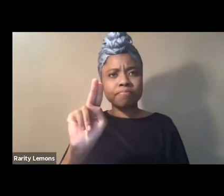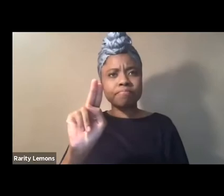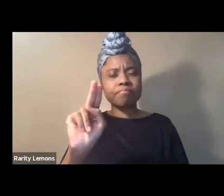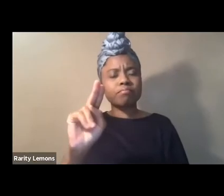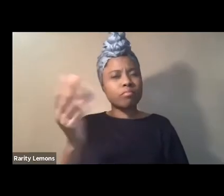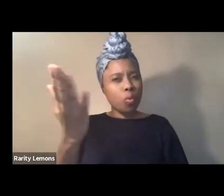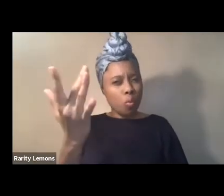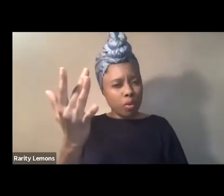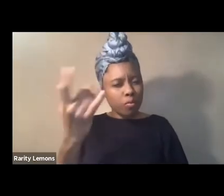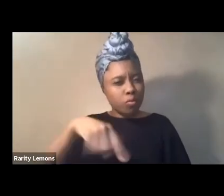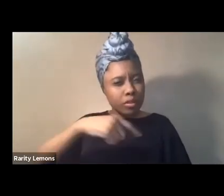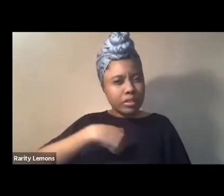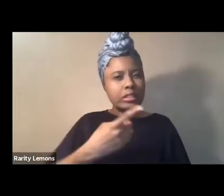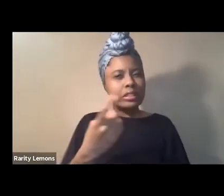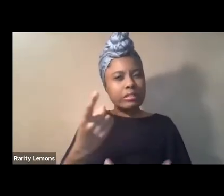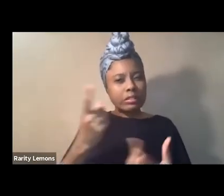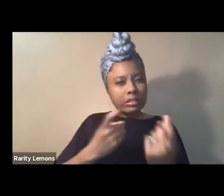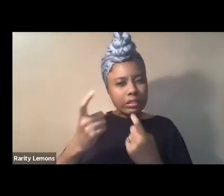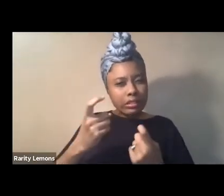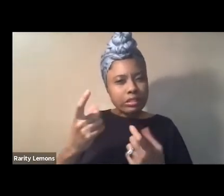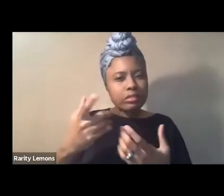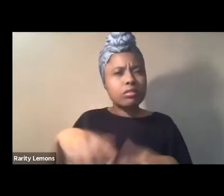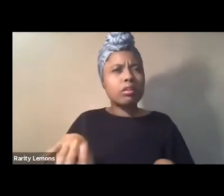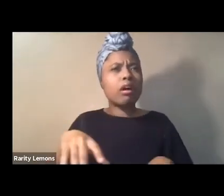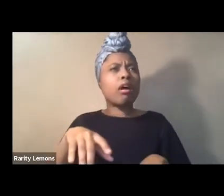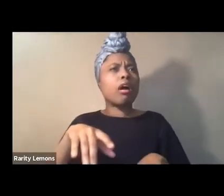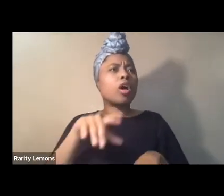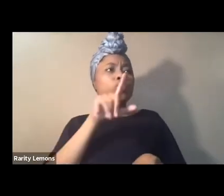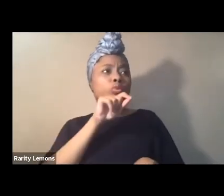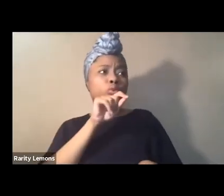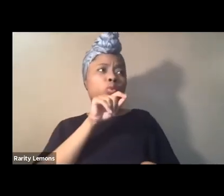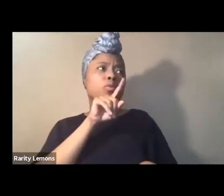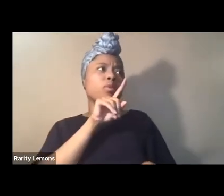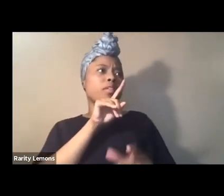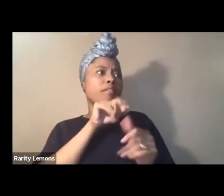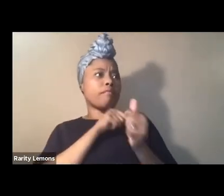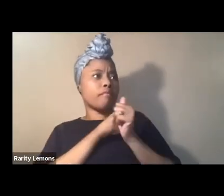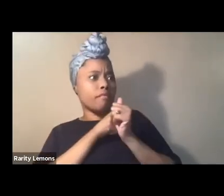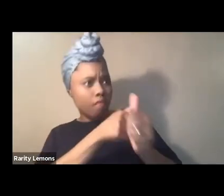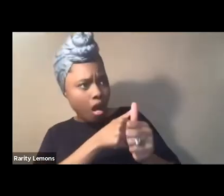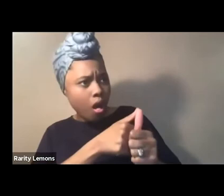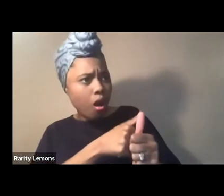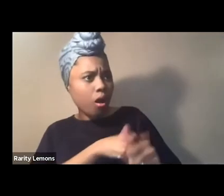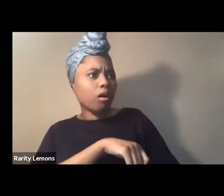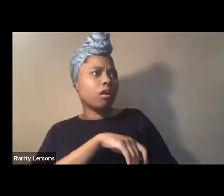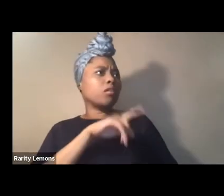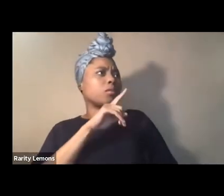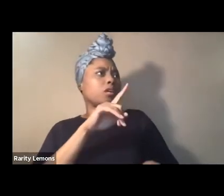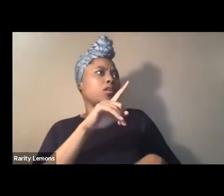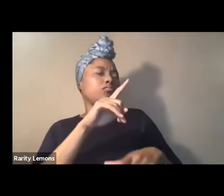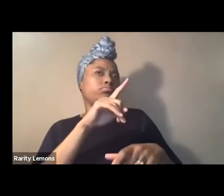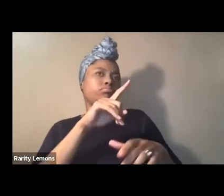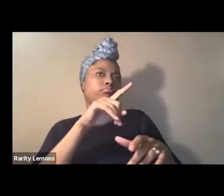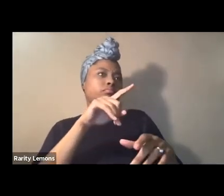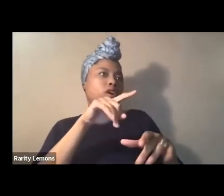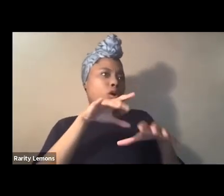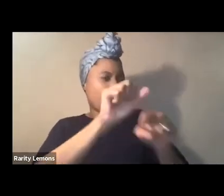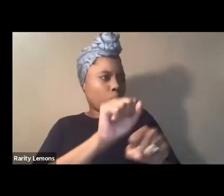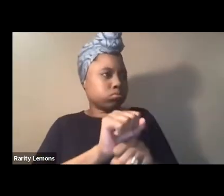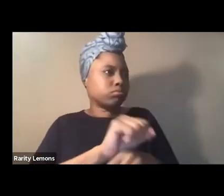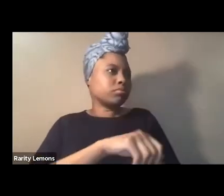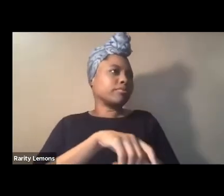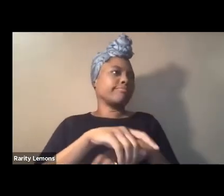eviscerating someone on twitter might actually comply with the the logics of settler colonial global racial and gendered